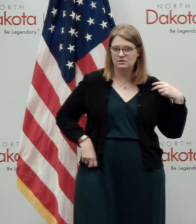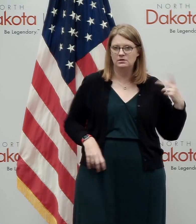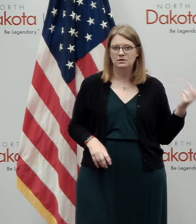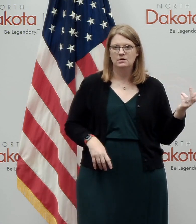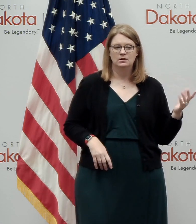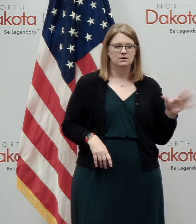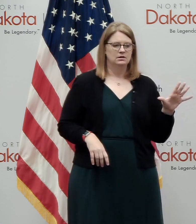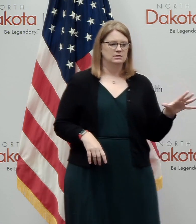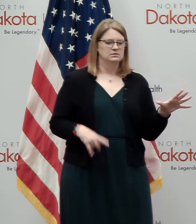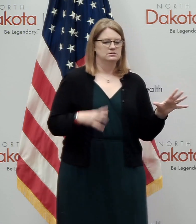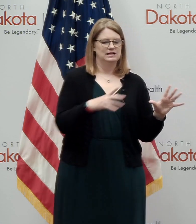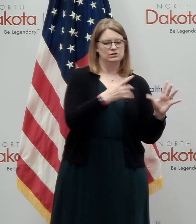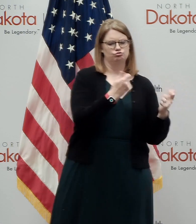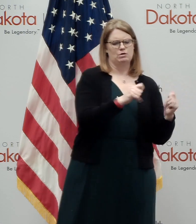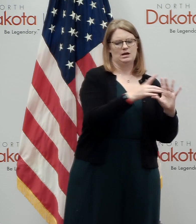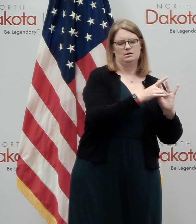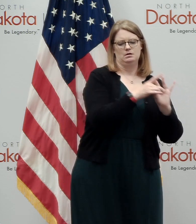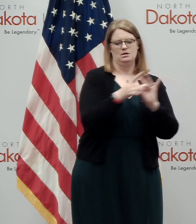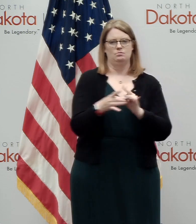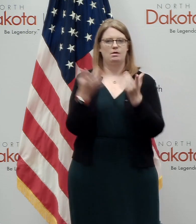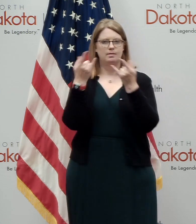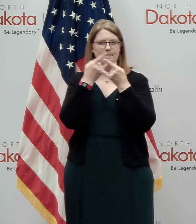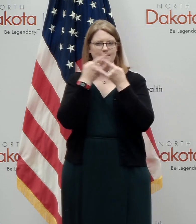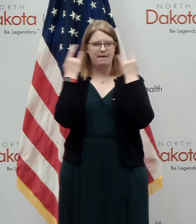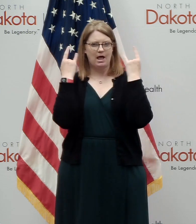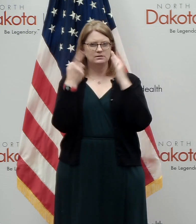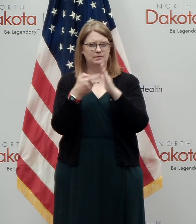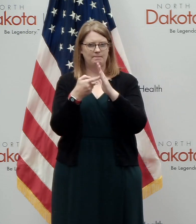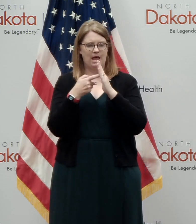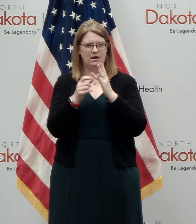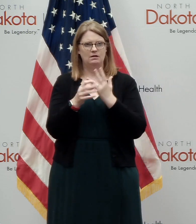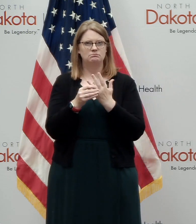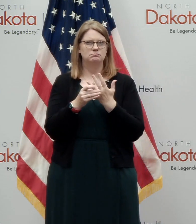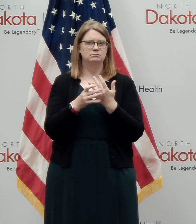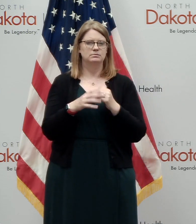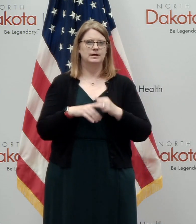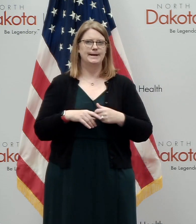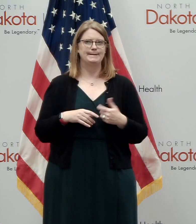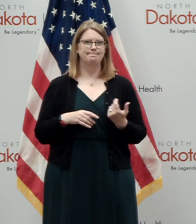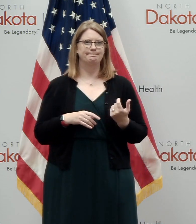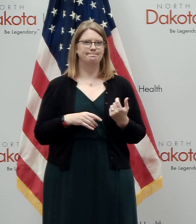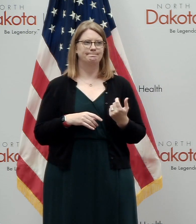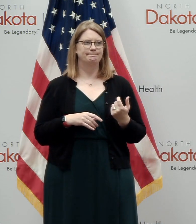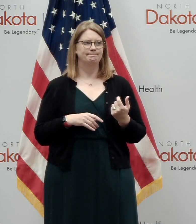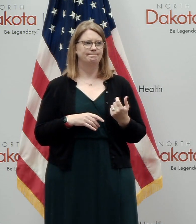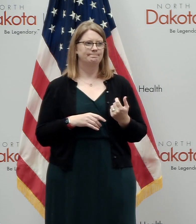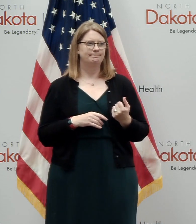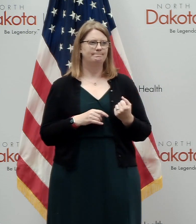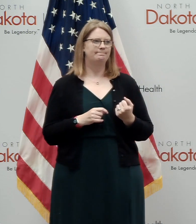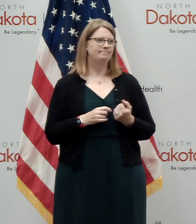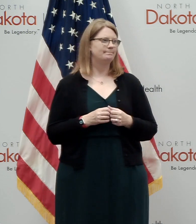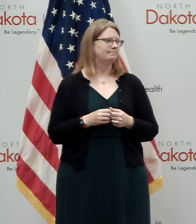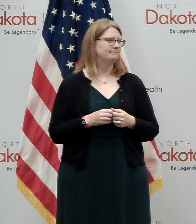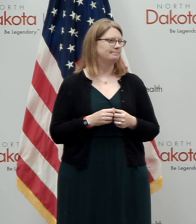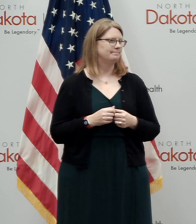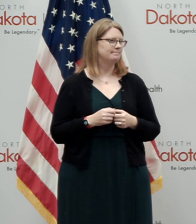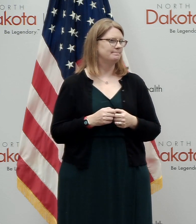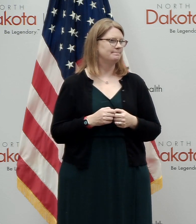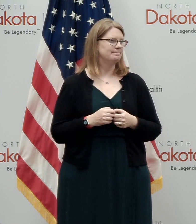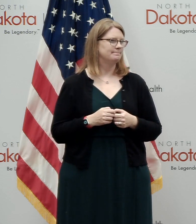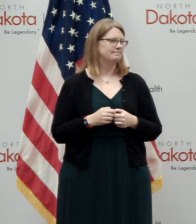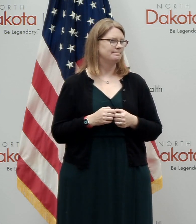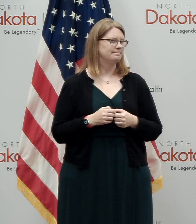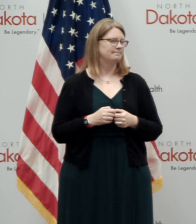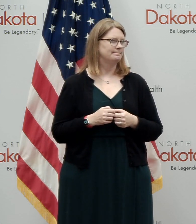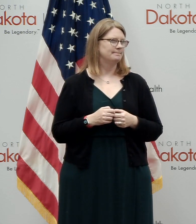you try to connect that with masks. Uh, you know, if, if I'm, you know,